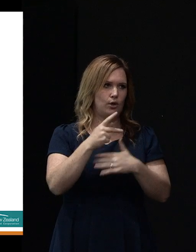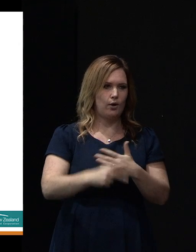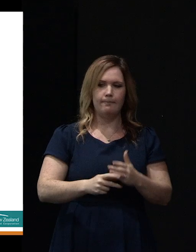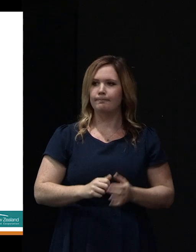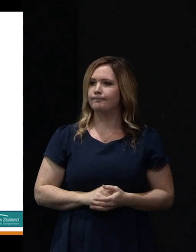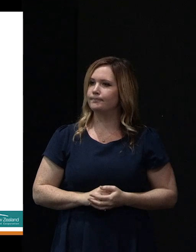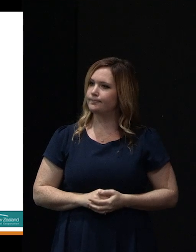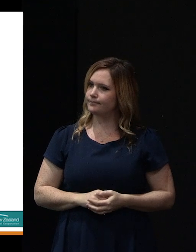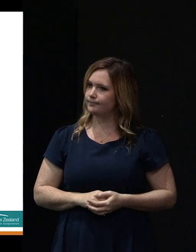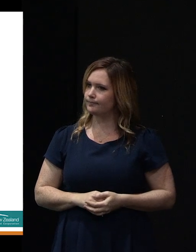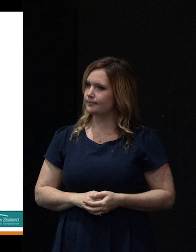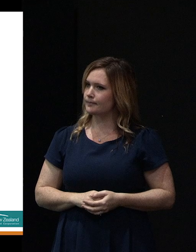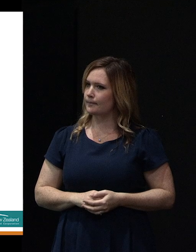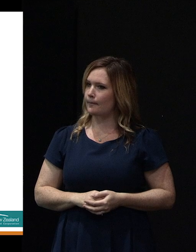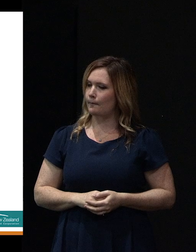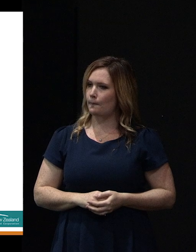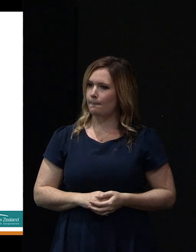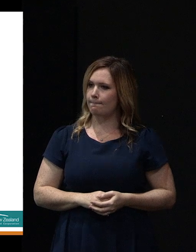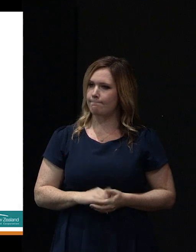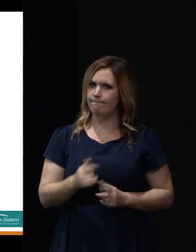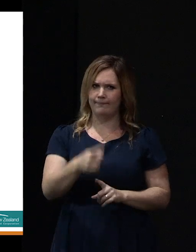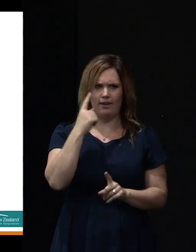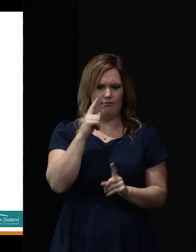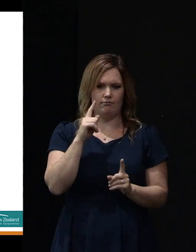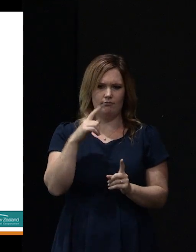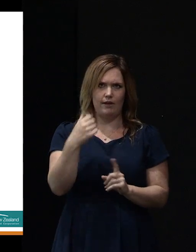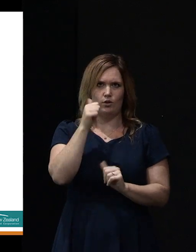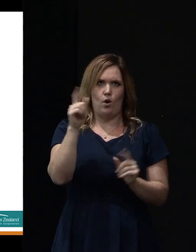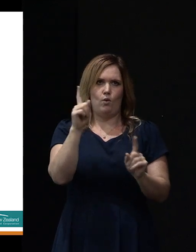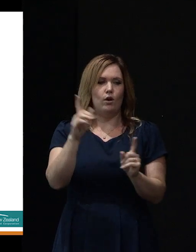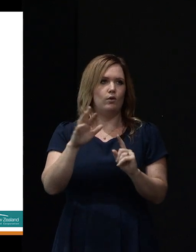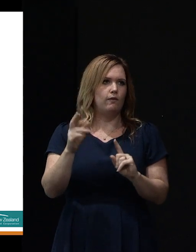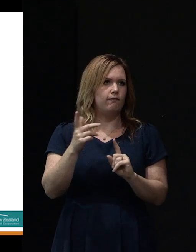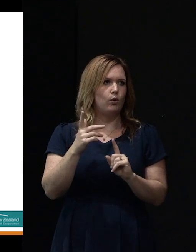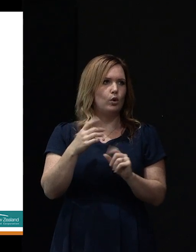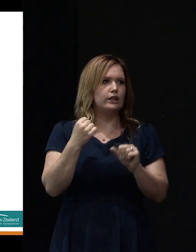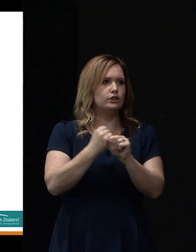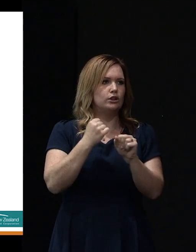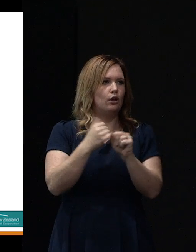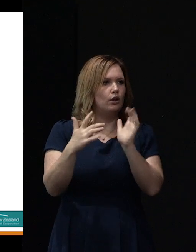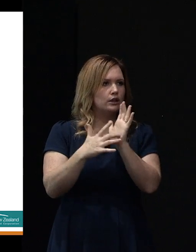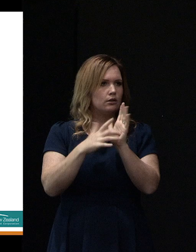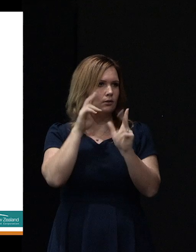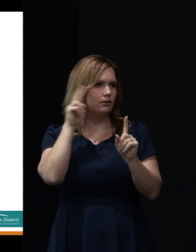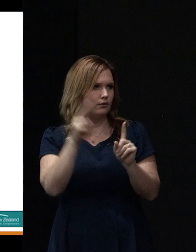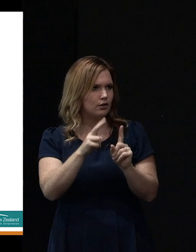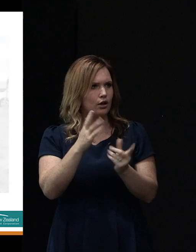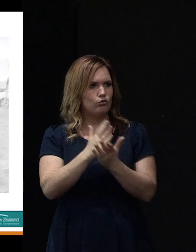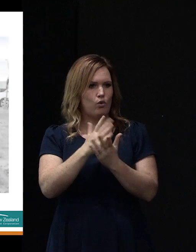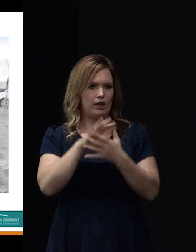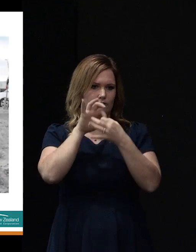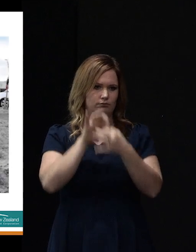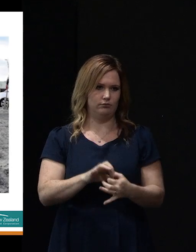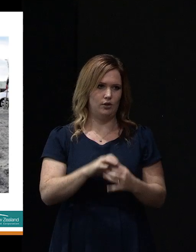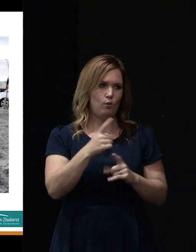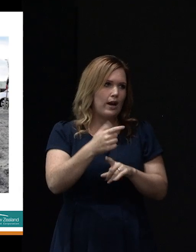I guess you might sort of ask, well, what do we need to know? Well, from a geotechnical perspective, there's probably, it really boils down to kind of